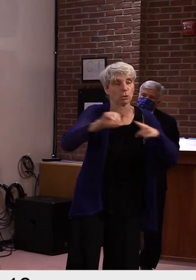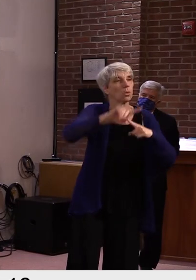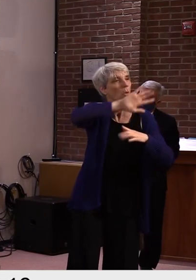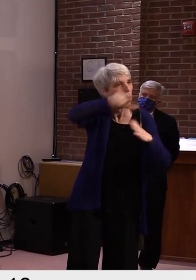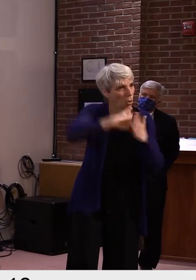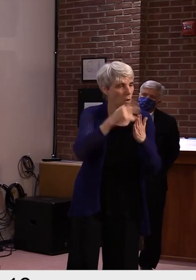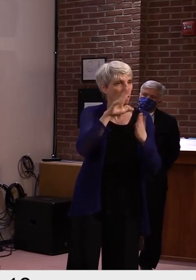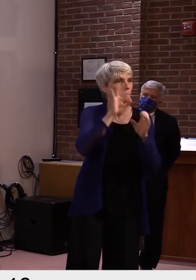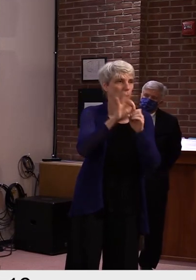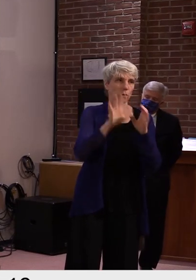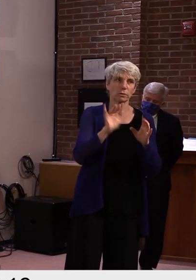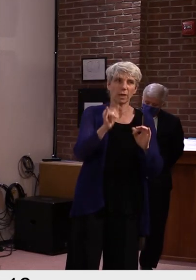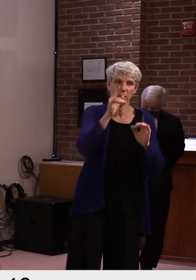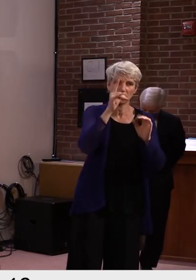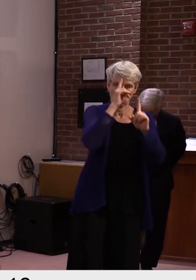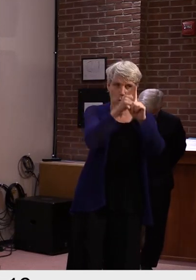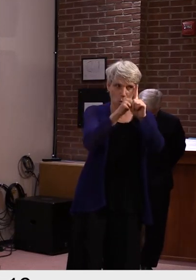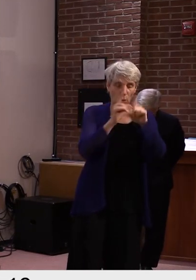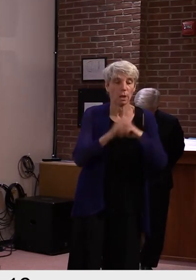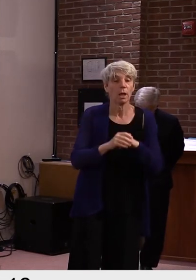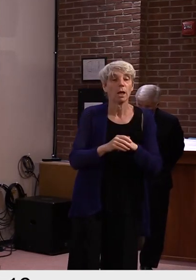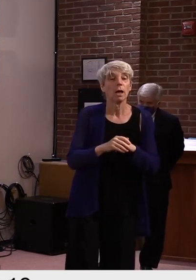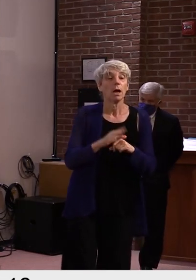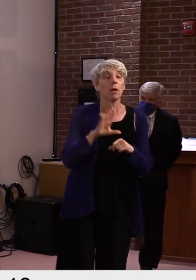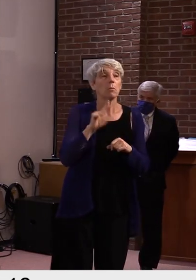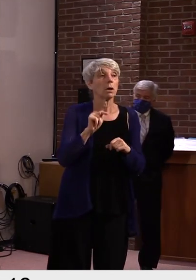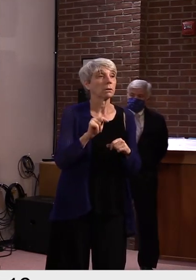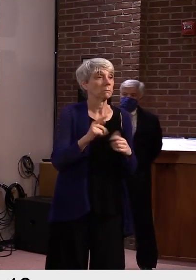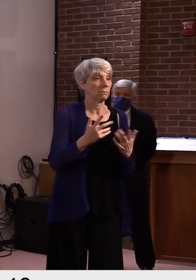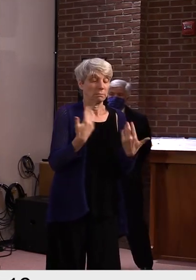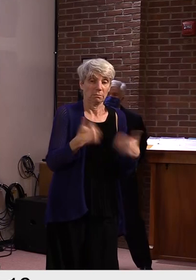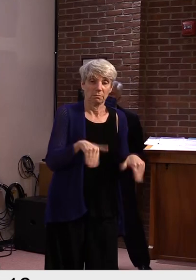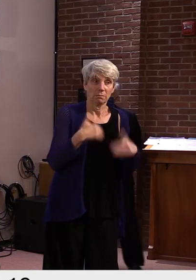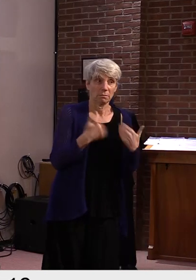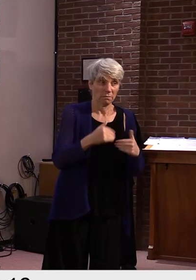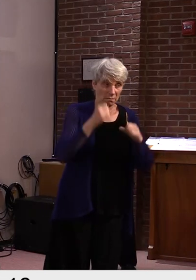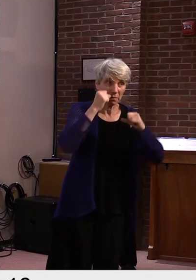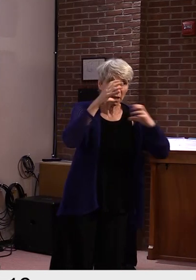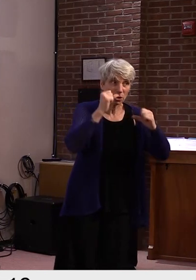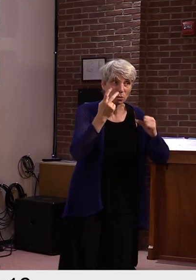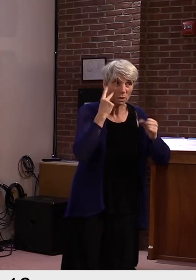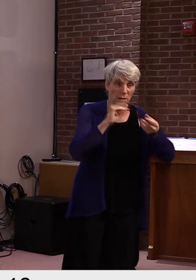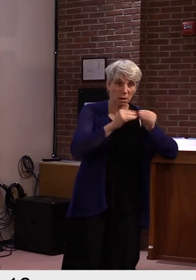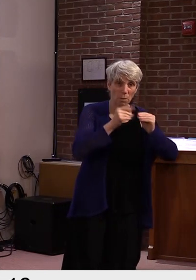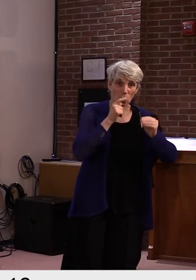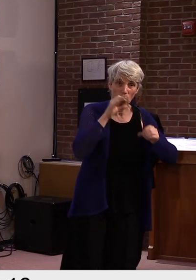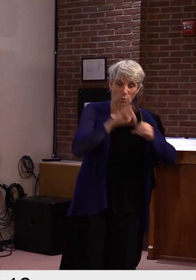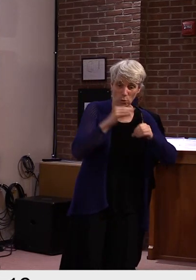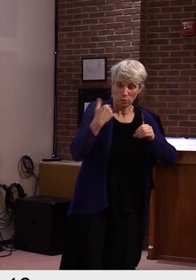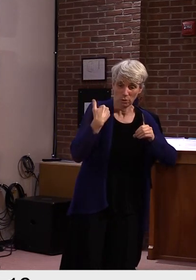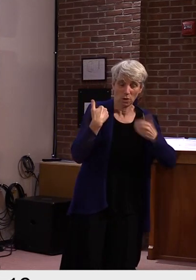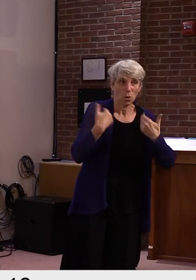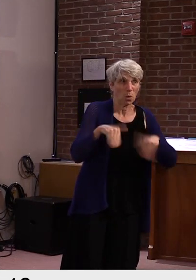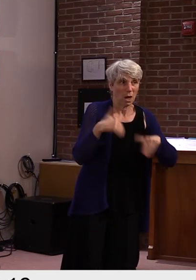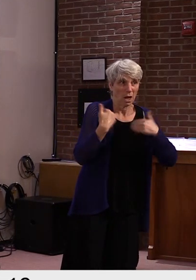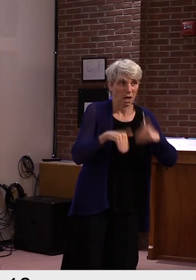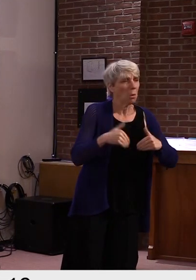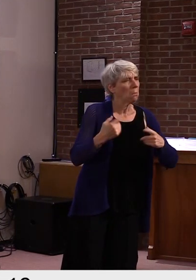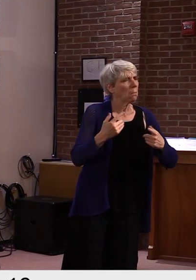speaks volumes to how far we've come in terms of our vote by mail